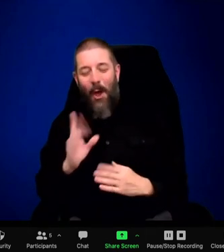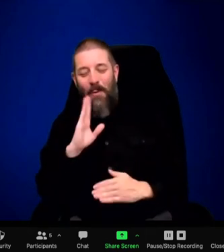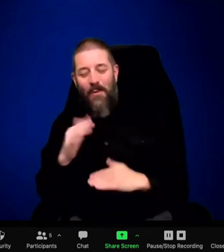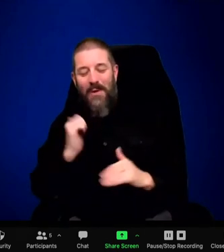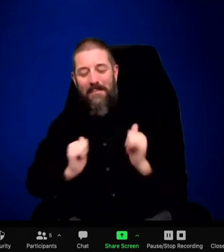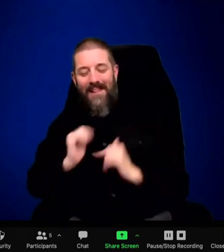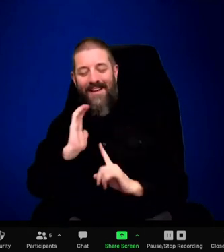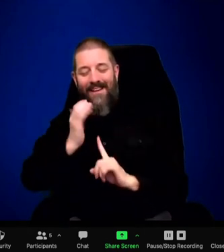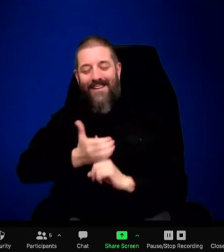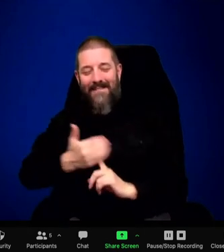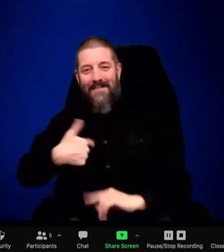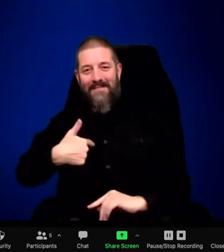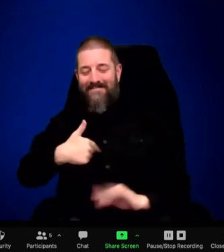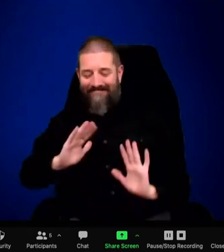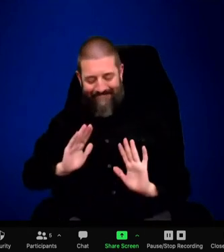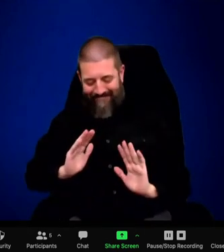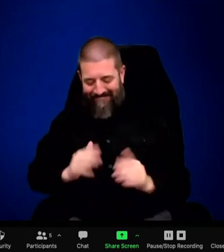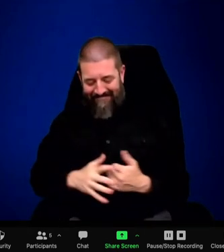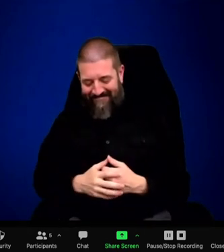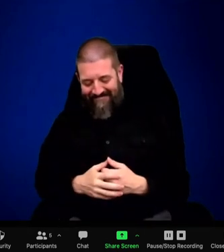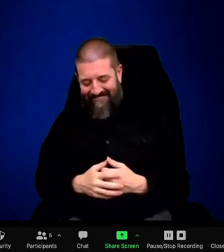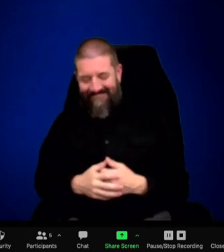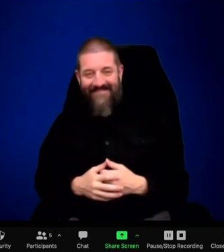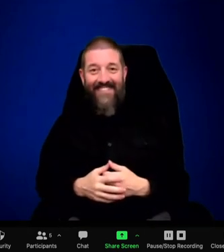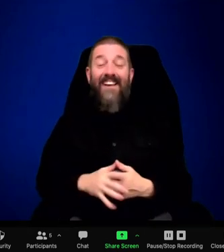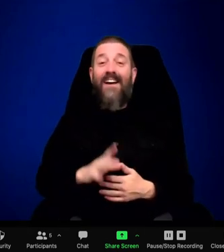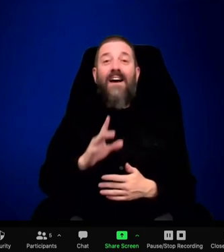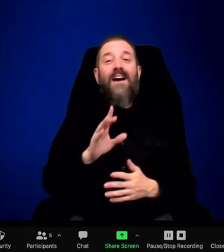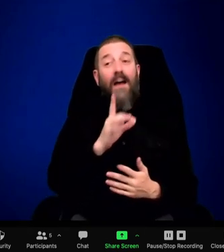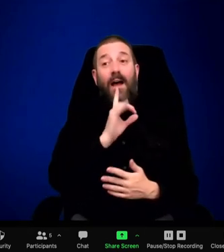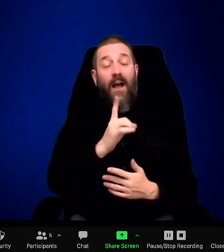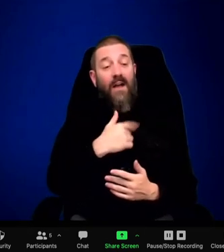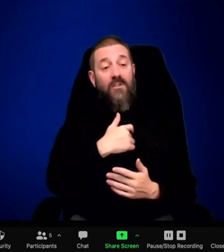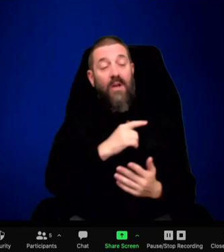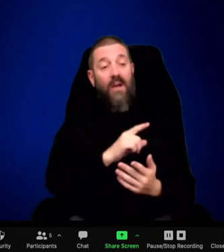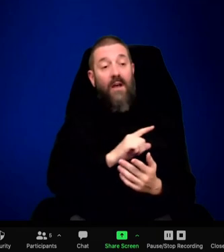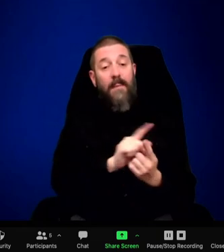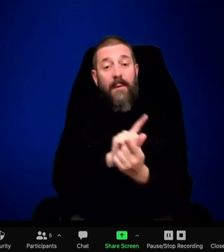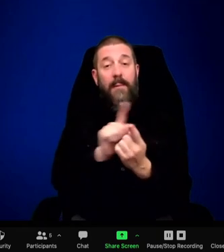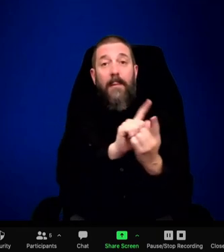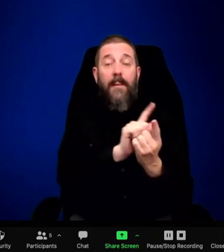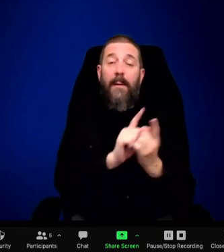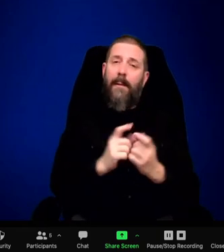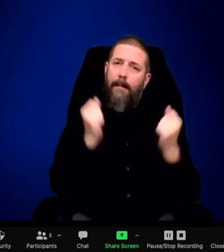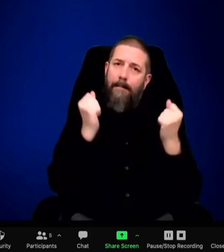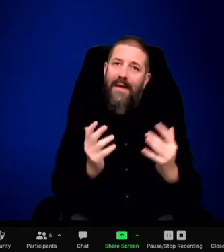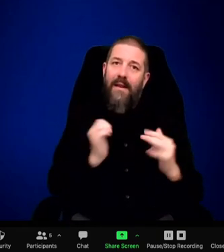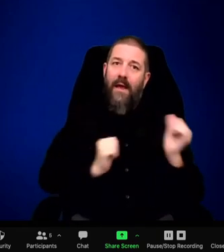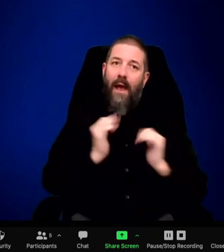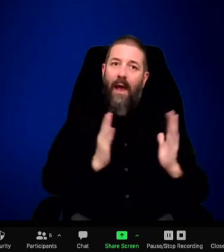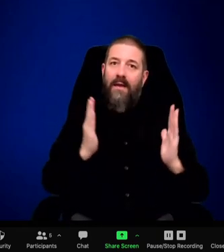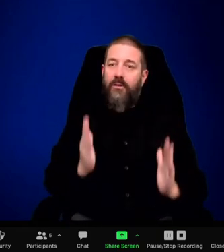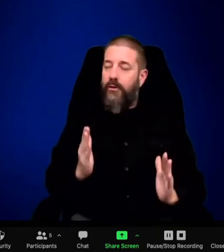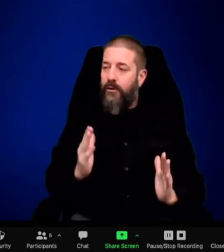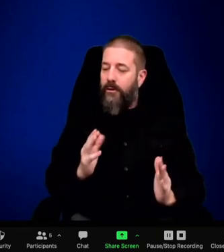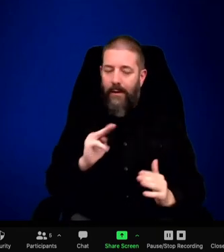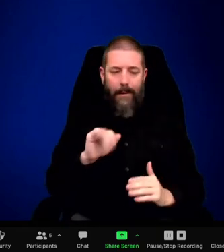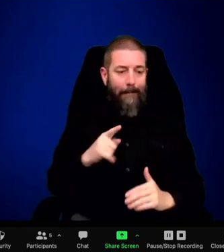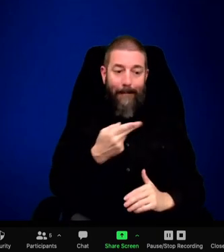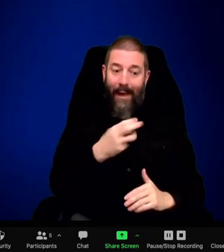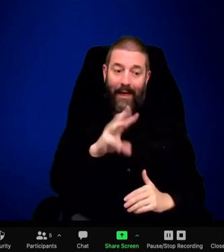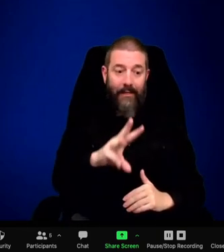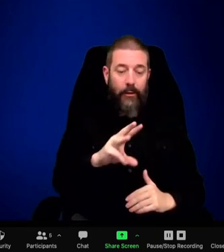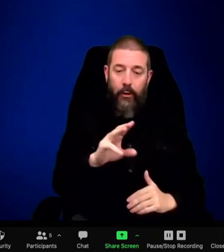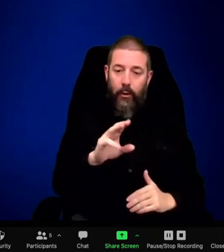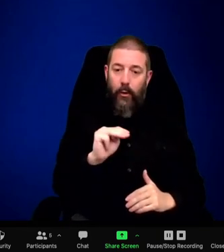needed some of the characters to be a bit funny. And, um, so, you know, that was okay for that movie. But as I say, I, I think